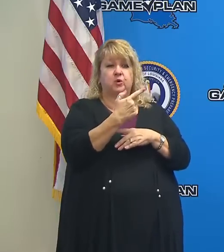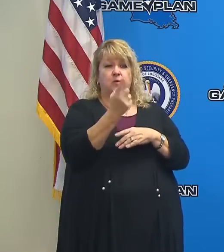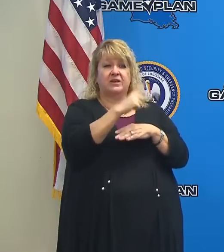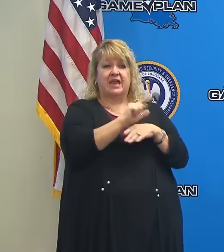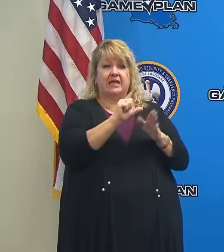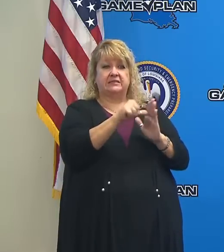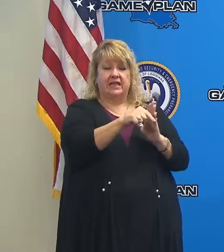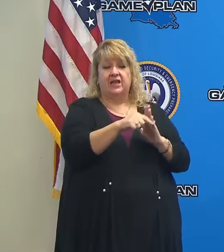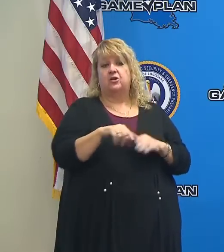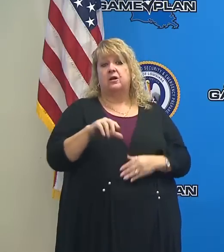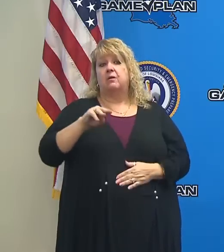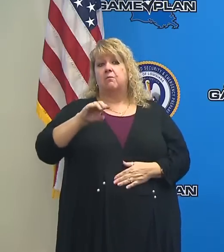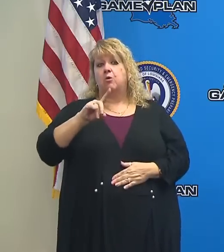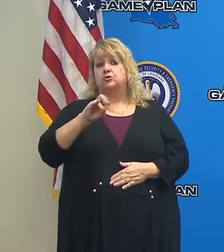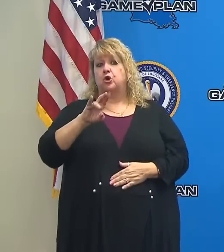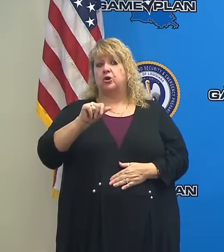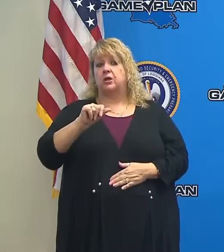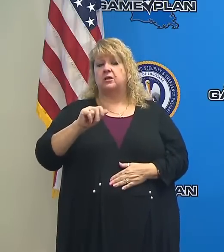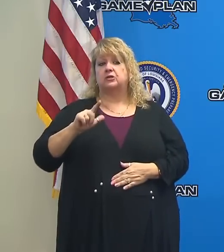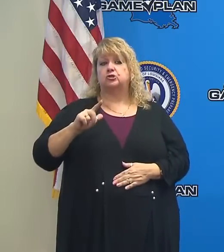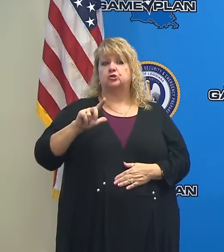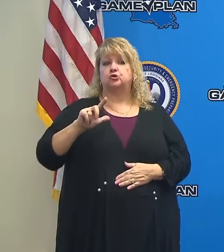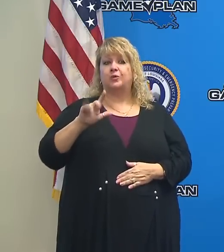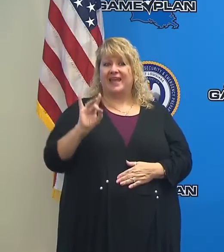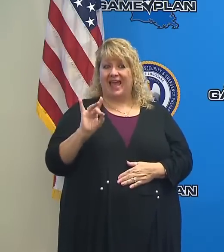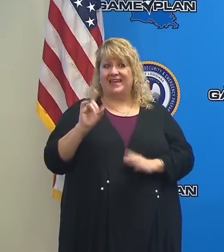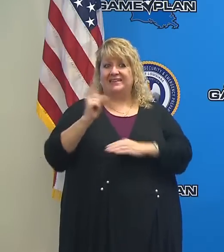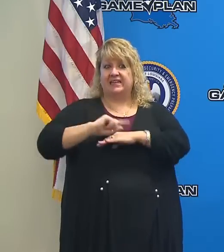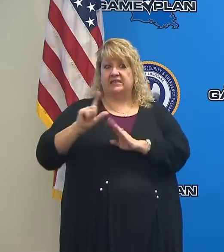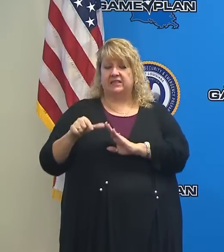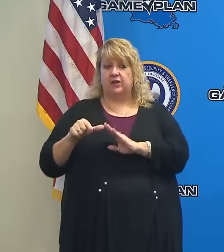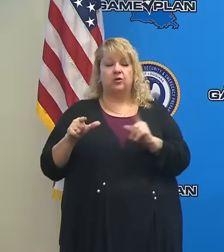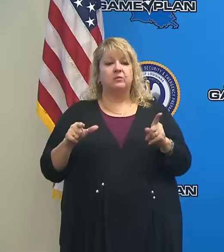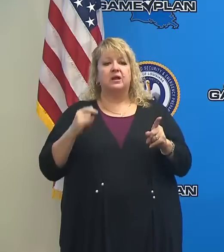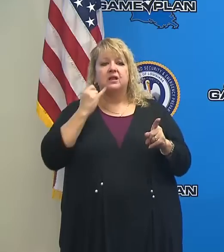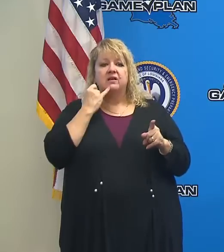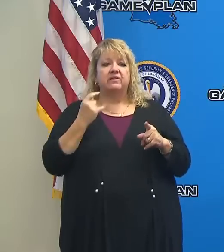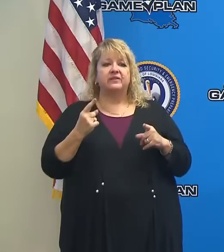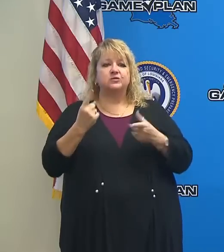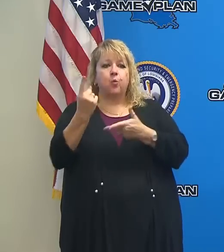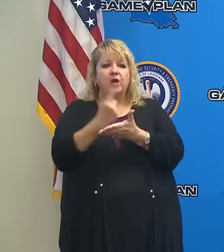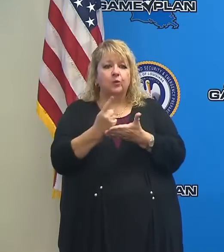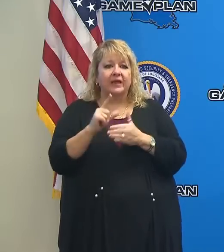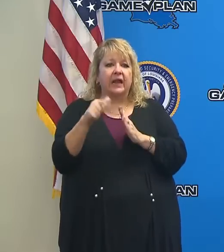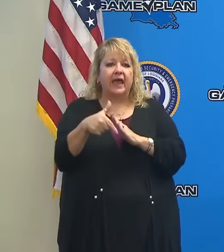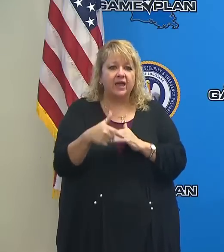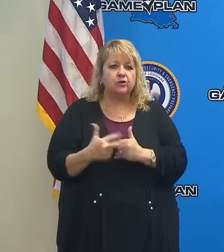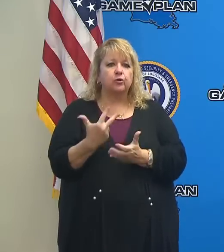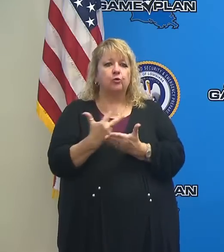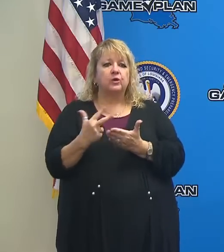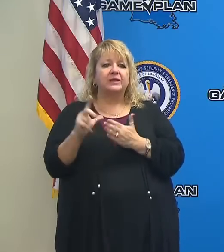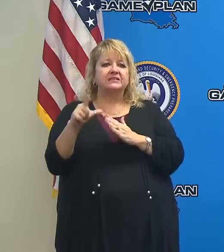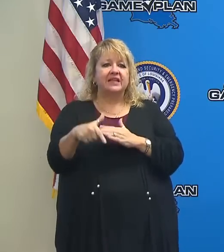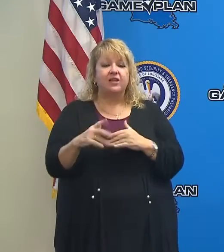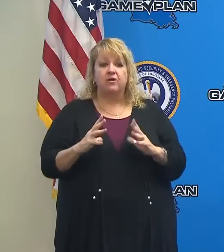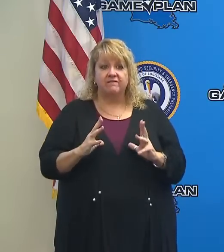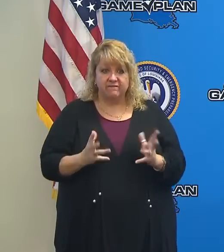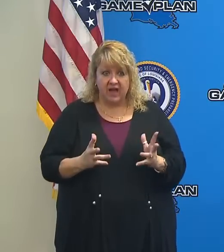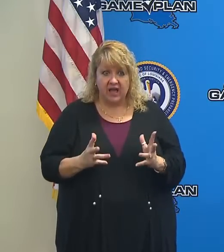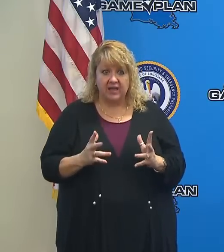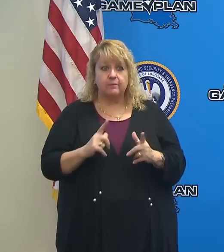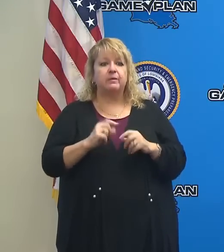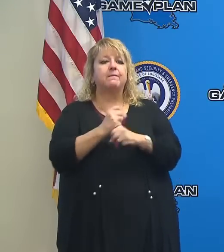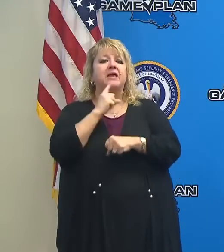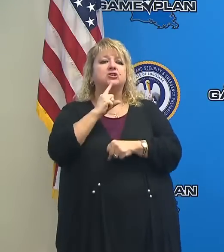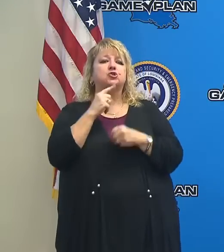But if that's not possible with the storm, it's okay to do it later. It's okay to do it one week later. It's okay to do it three weeks later. Just remember to do